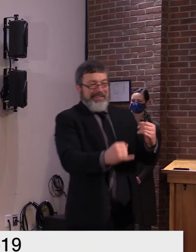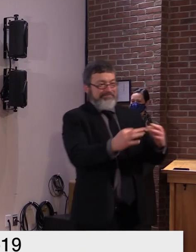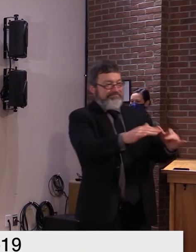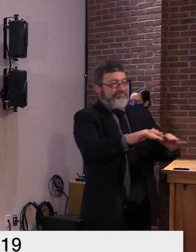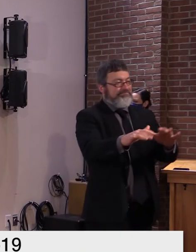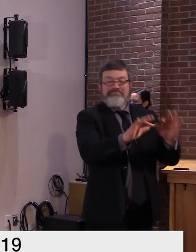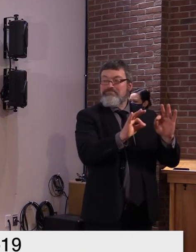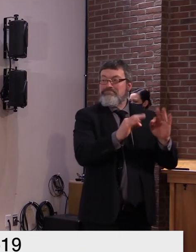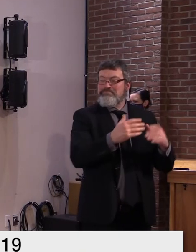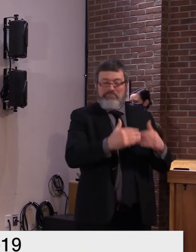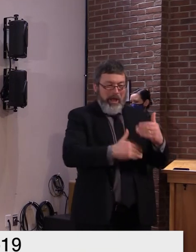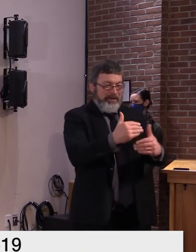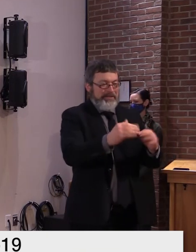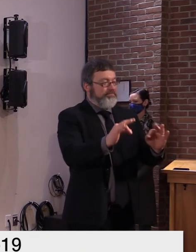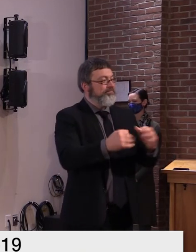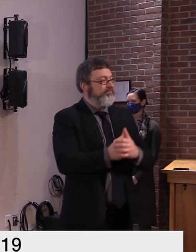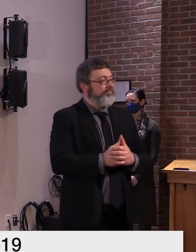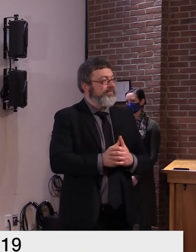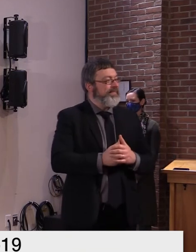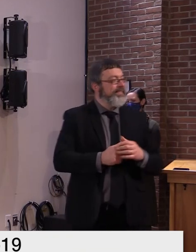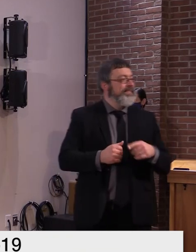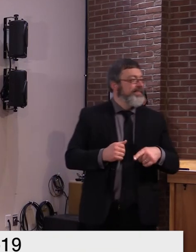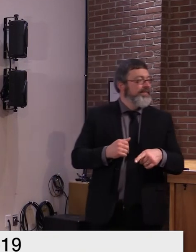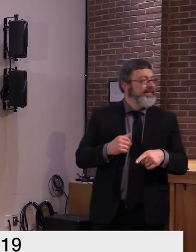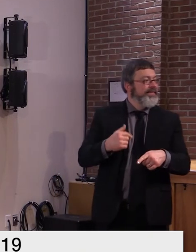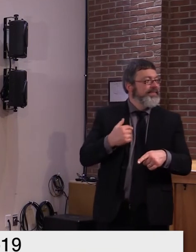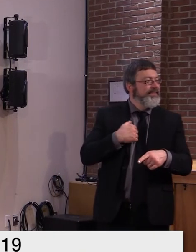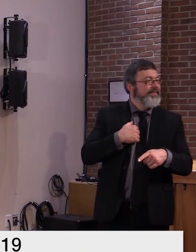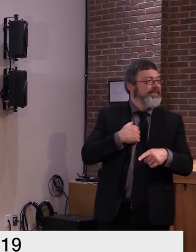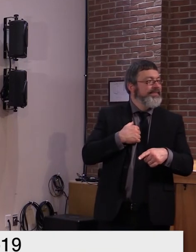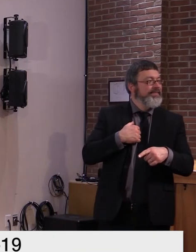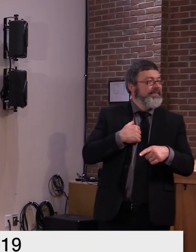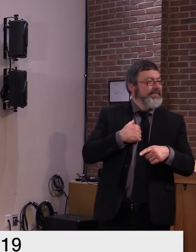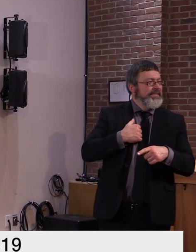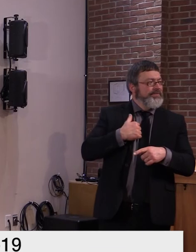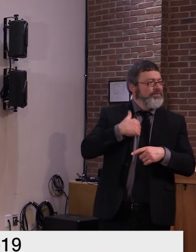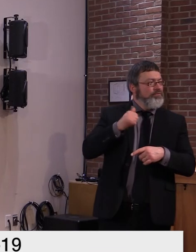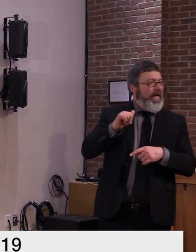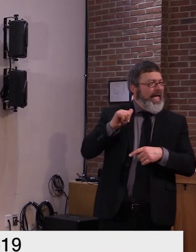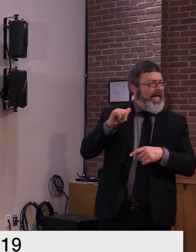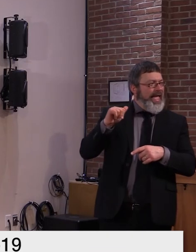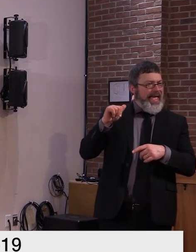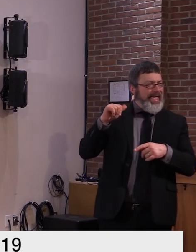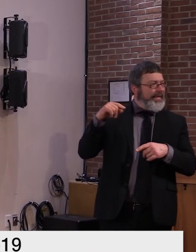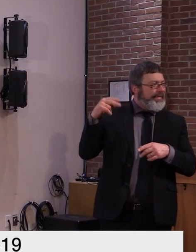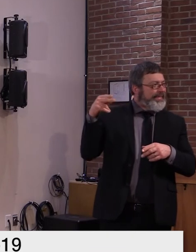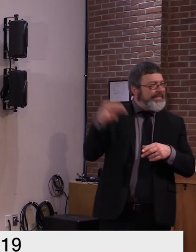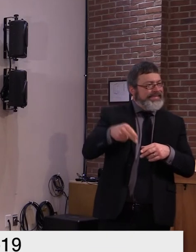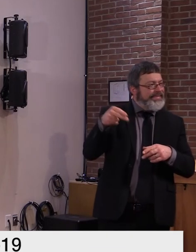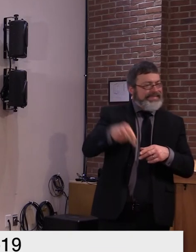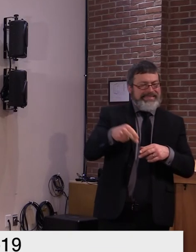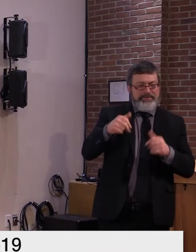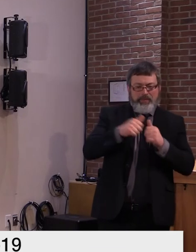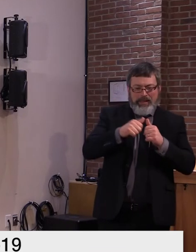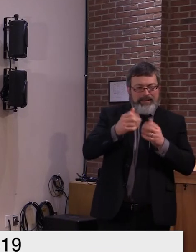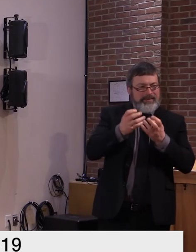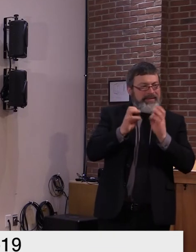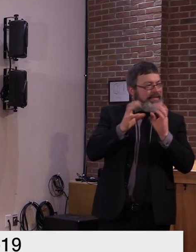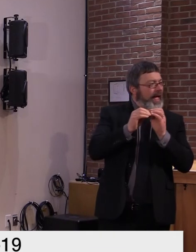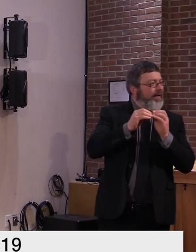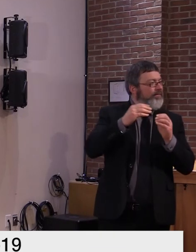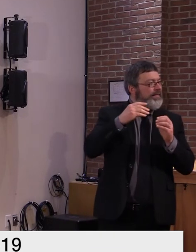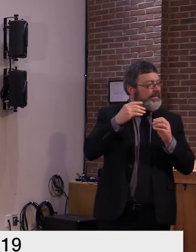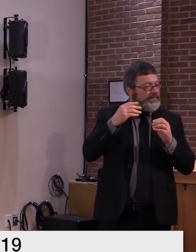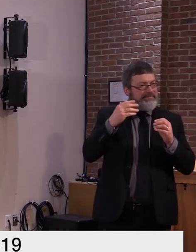I've been hanging in there, kind of hanging in there the last couple of weeks. But I'm here today. And we have some questions on Tuesday. Thanks so much.